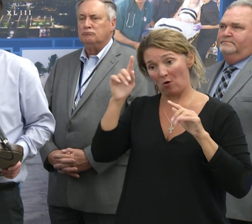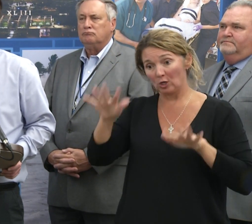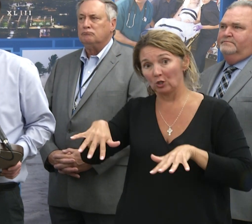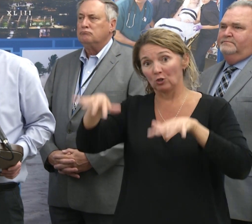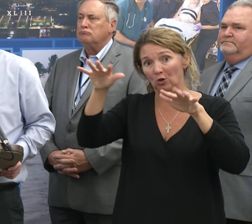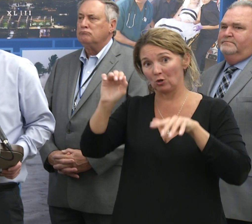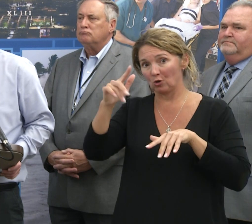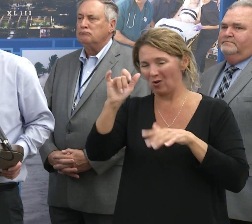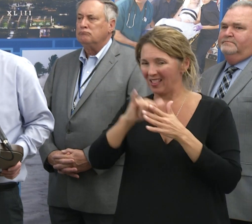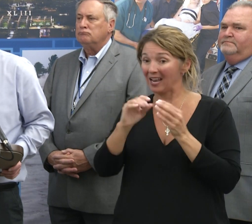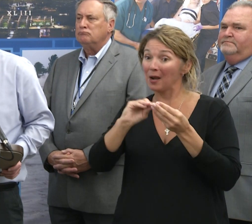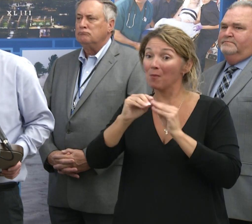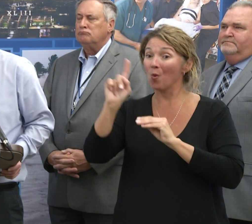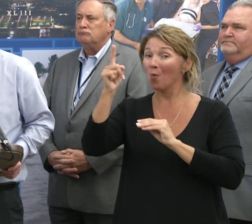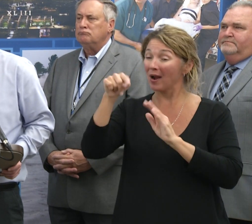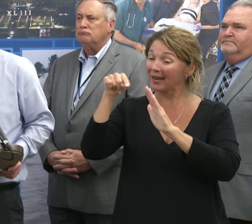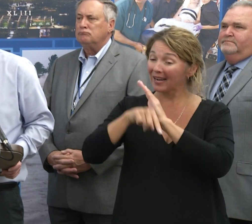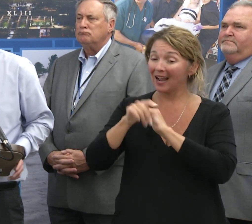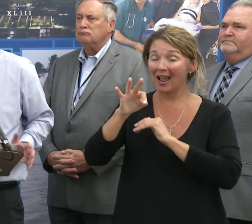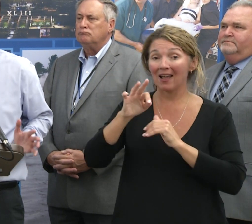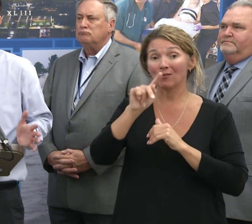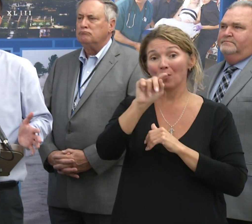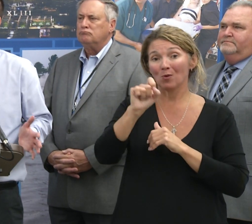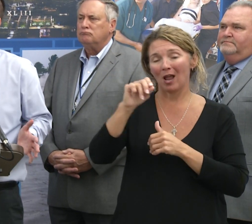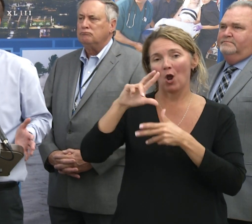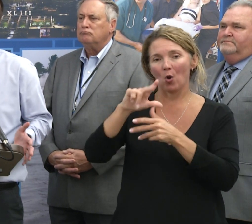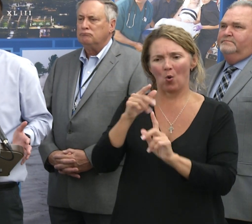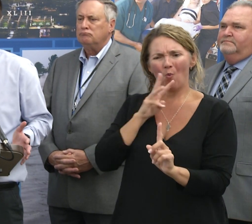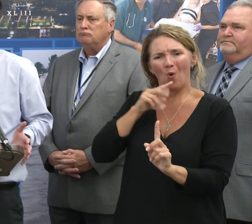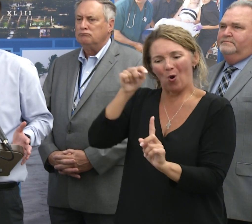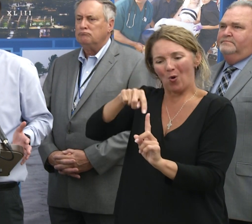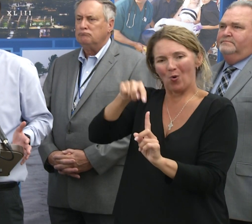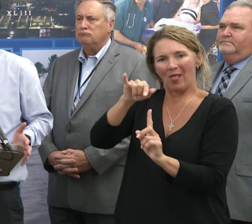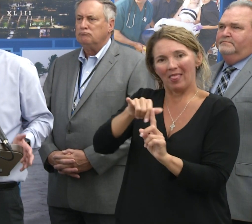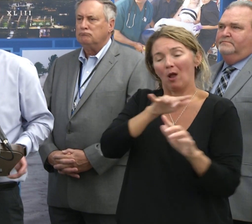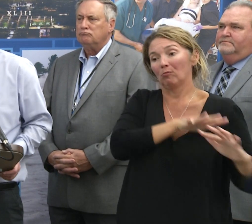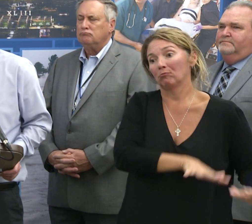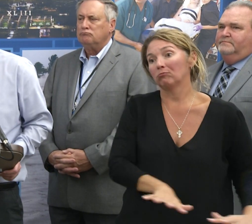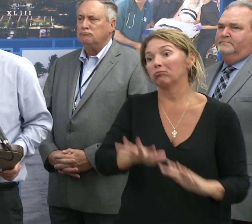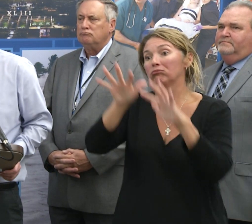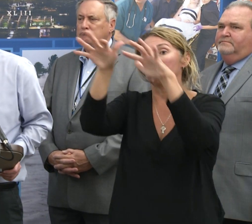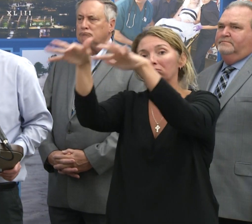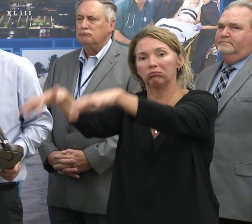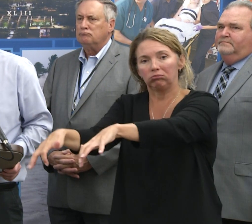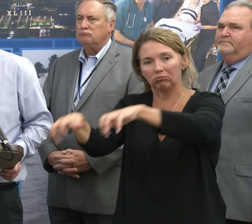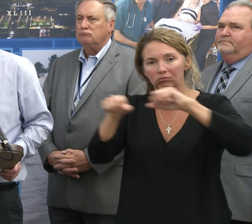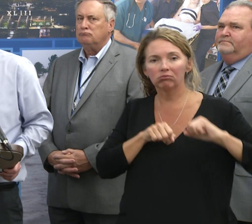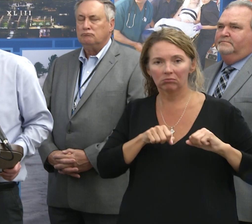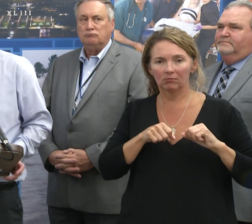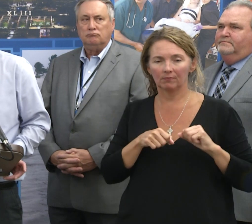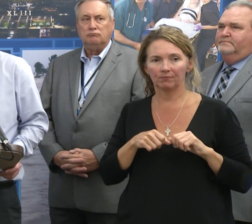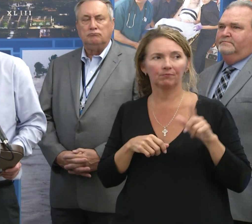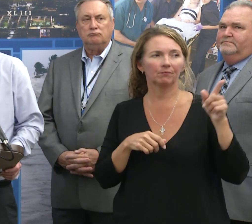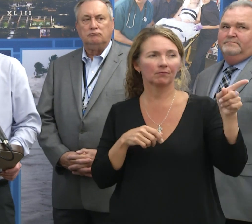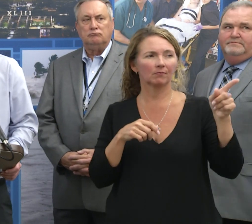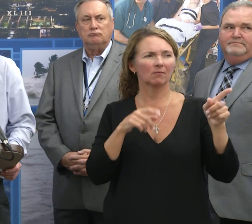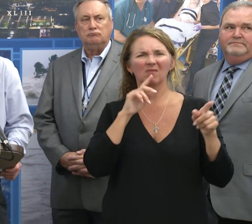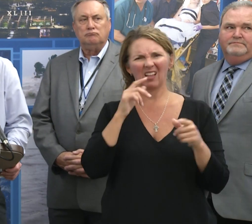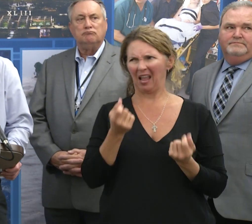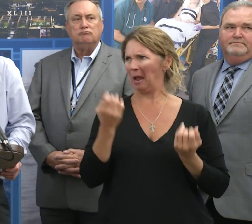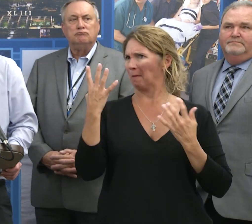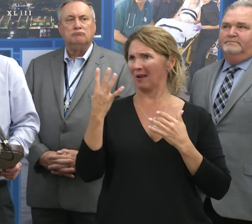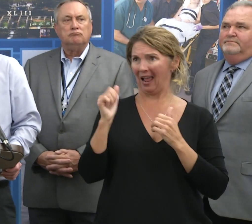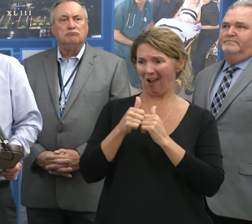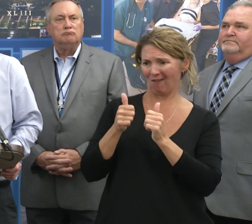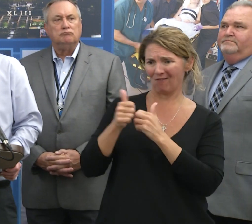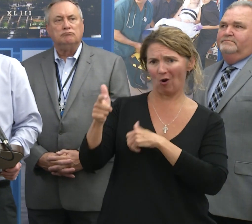which actually is the number one killer of tropical storms and hurricanes. It's the water that moves into the area that people need to prepare for. How far ahead of time will you come from?